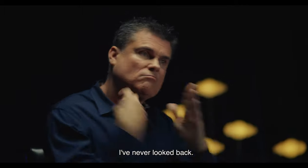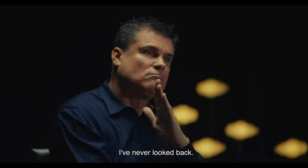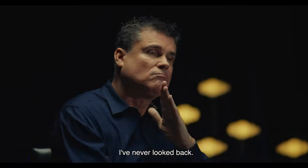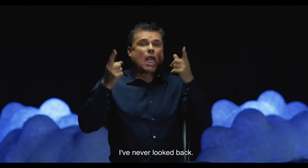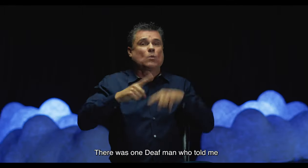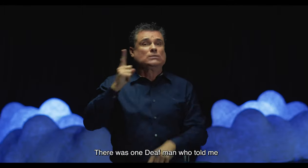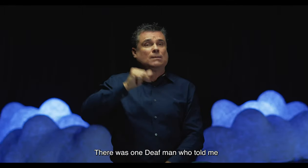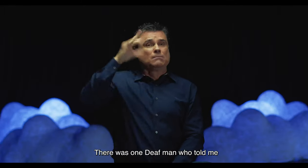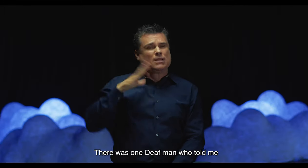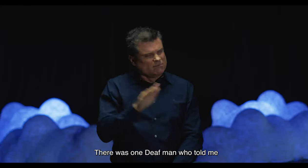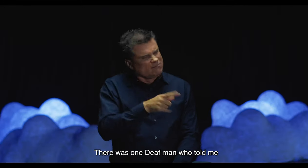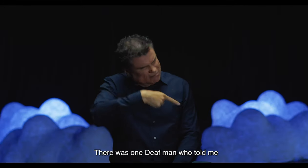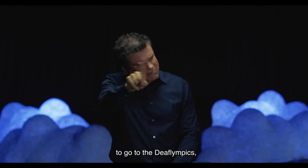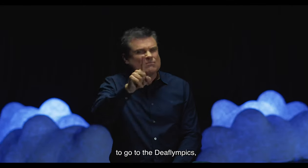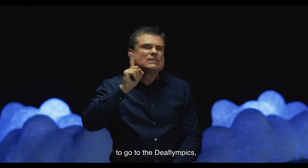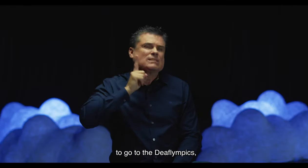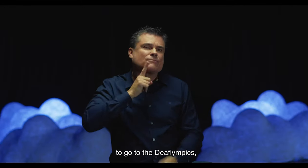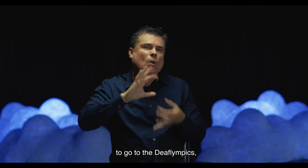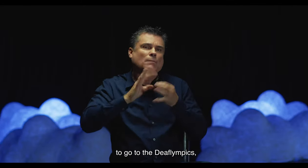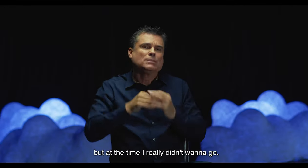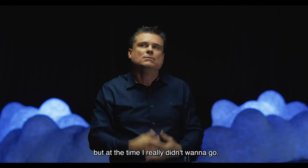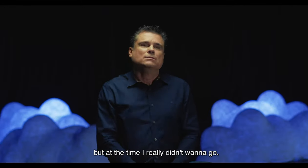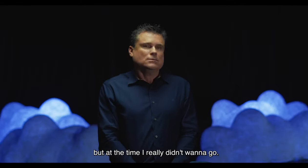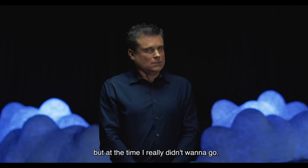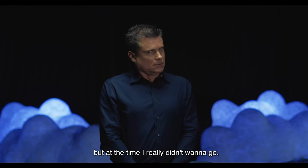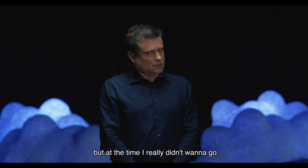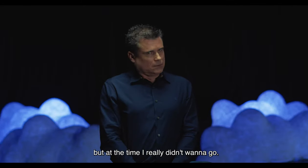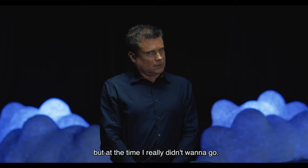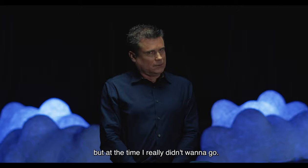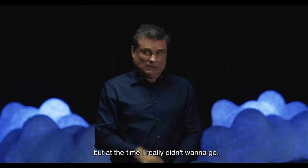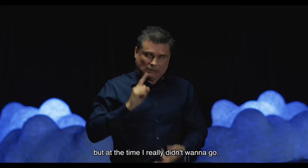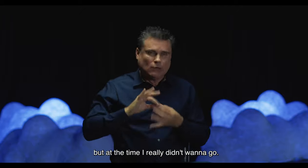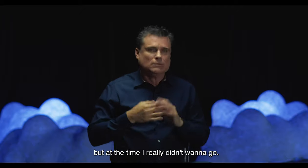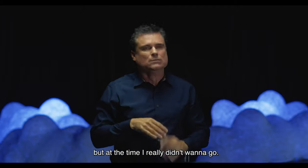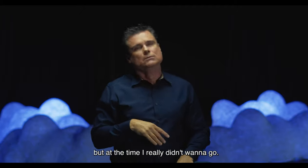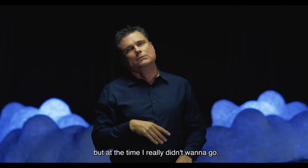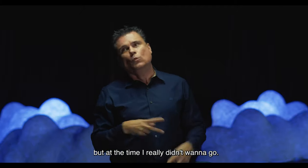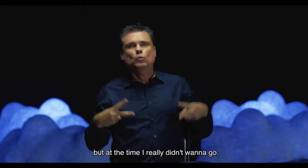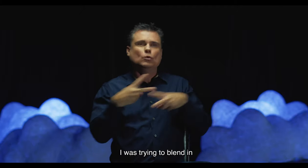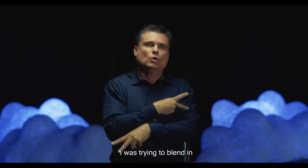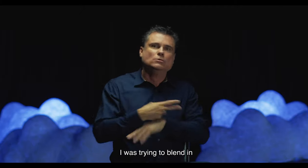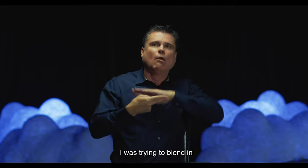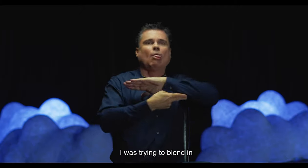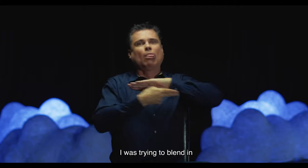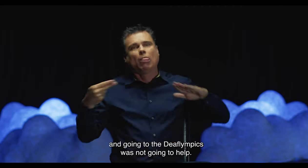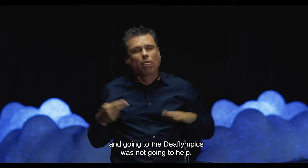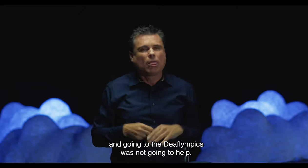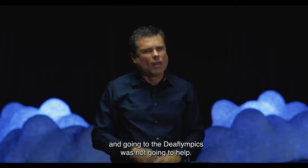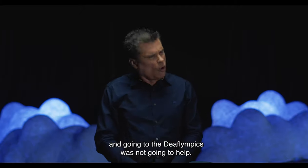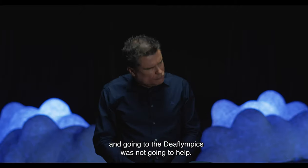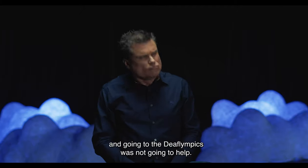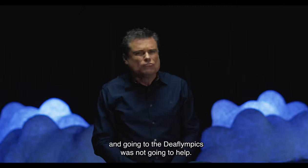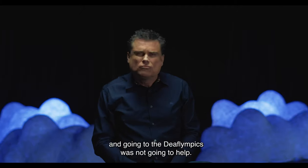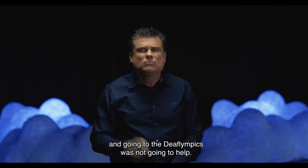looked back. There was one Deaf man who told me to go to the Deaflympics, but at the time I really didn't want to go. I was trying to blend in,